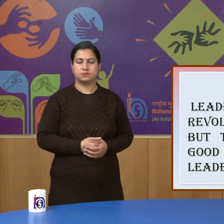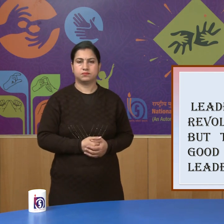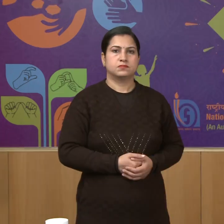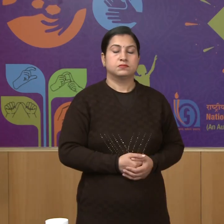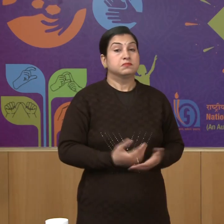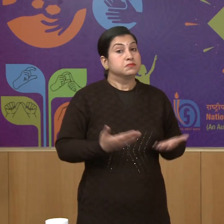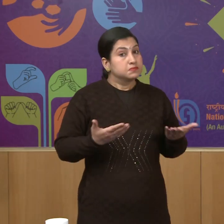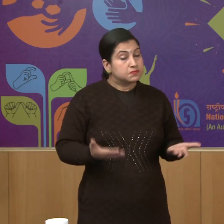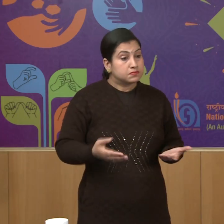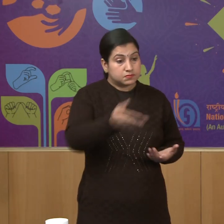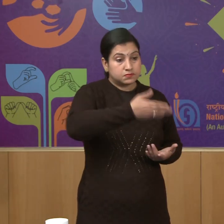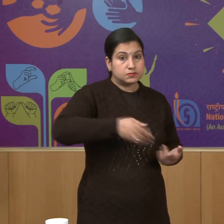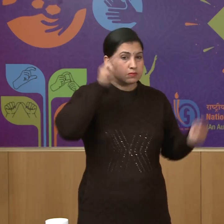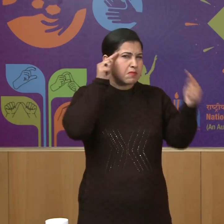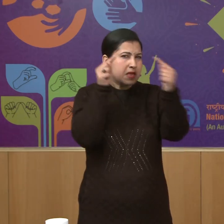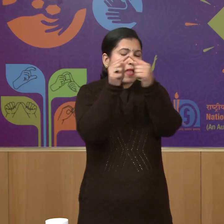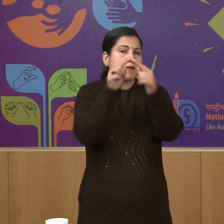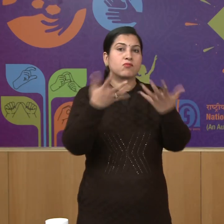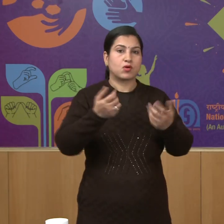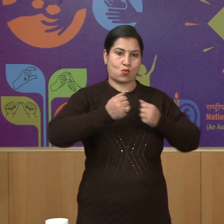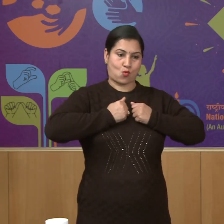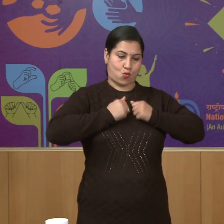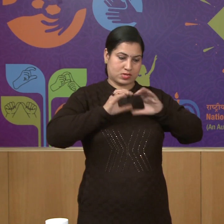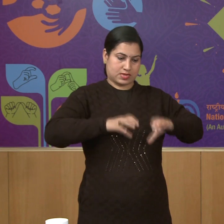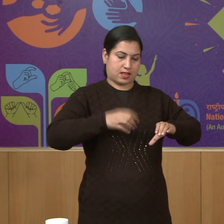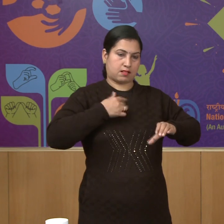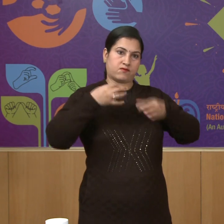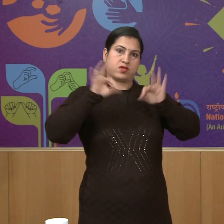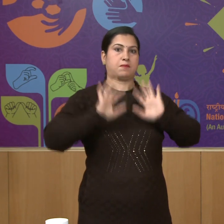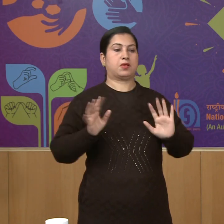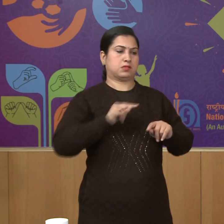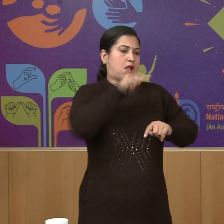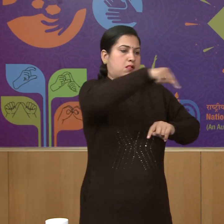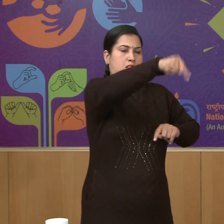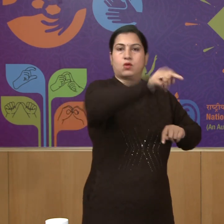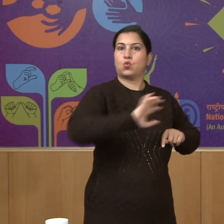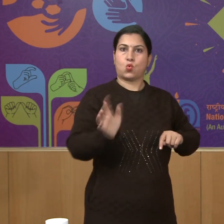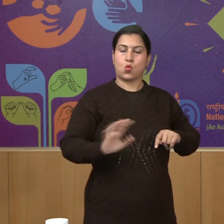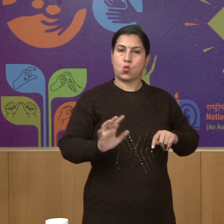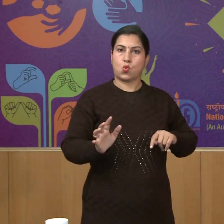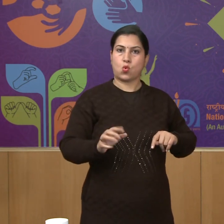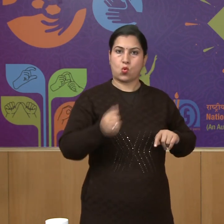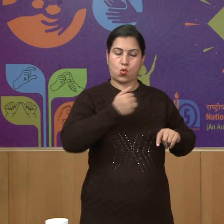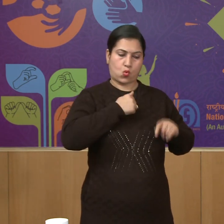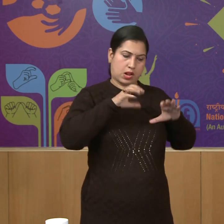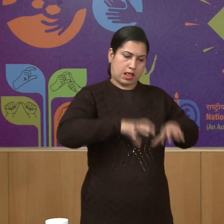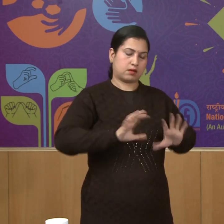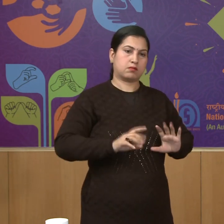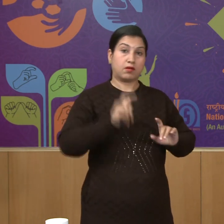as their main aim as their to free their own state or land from British